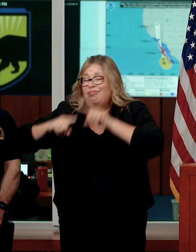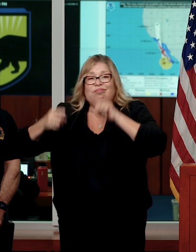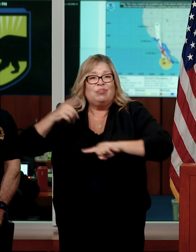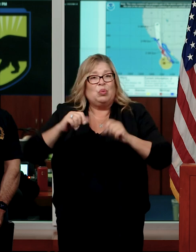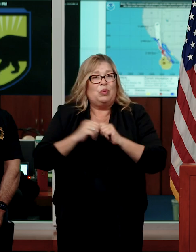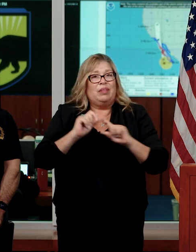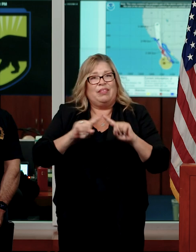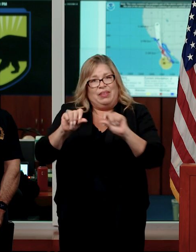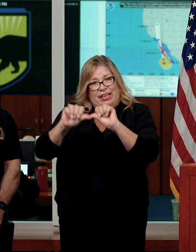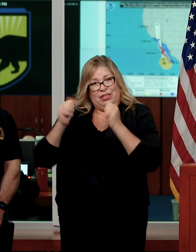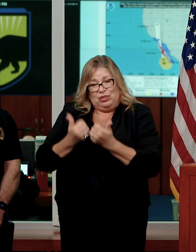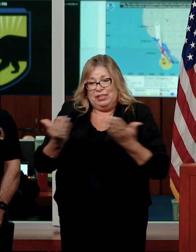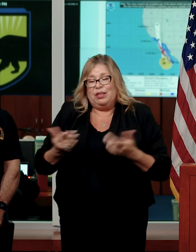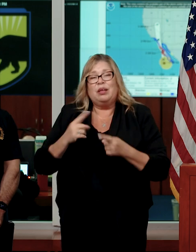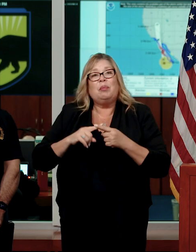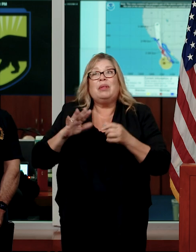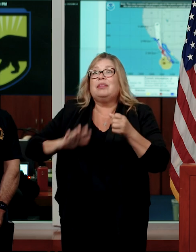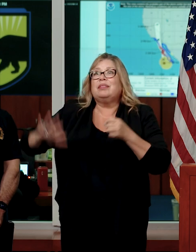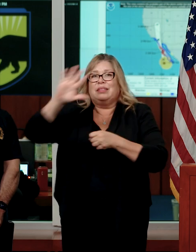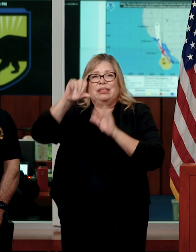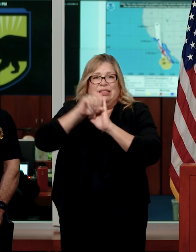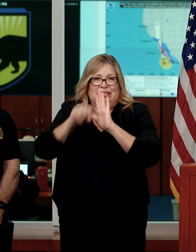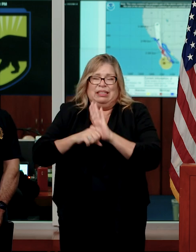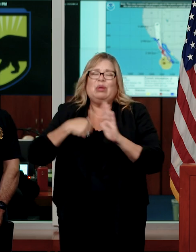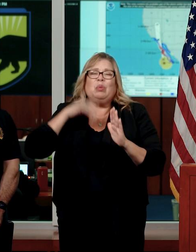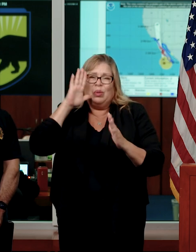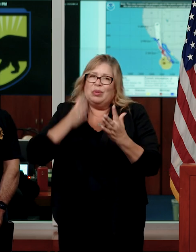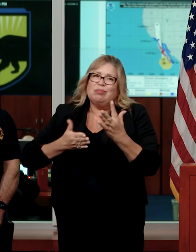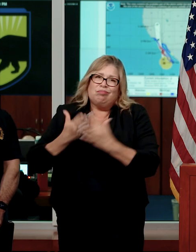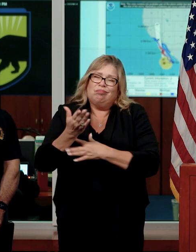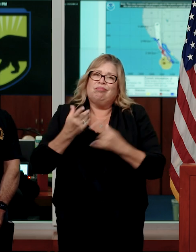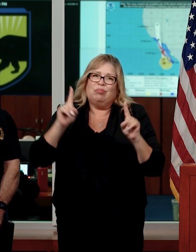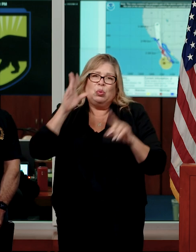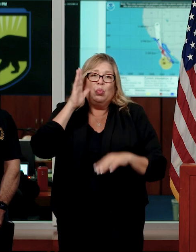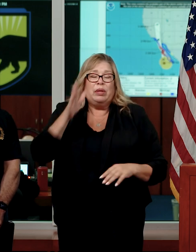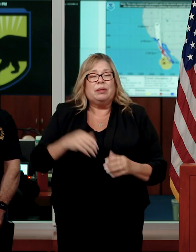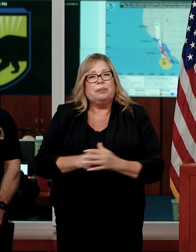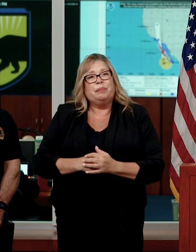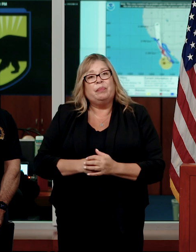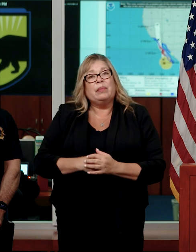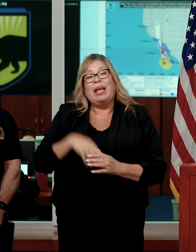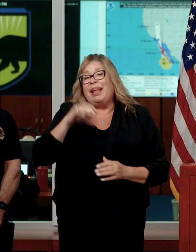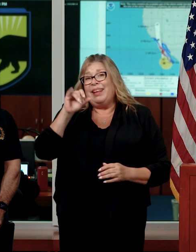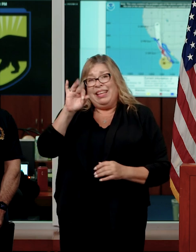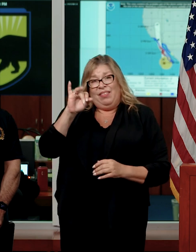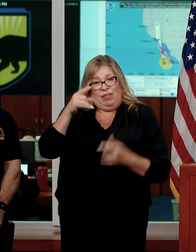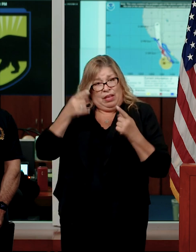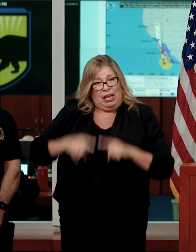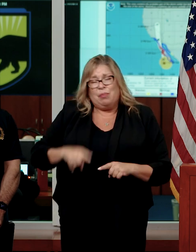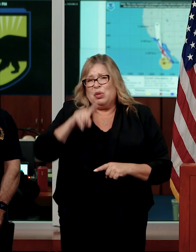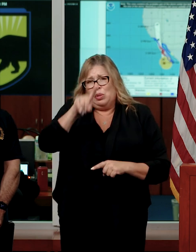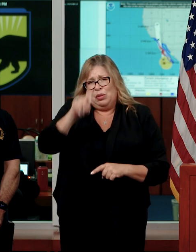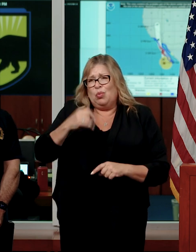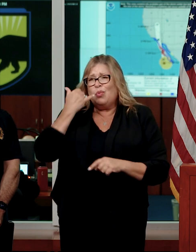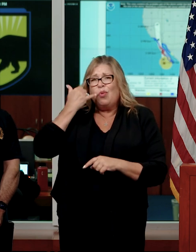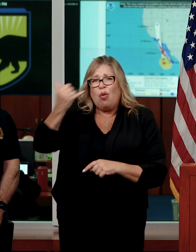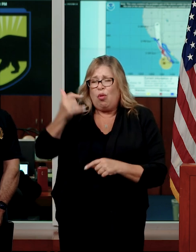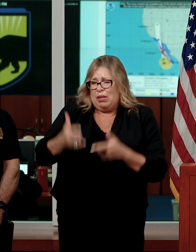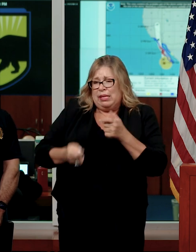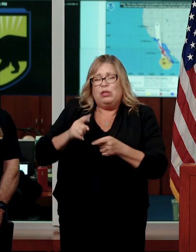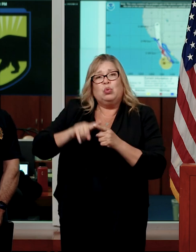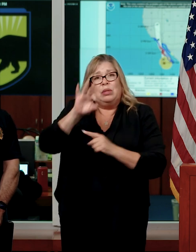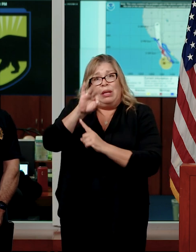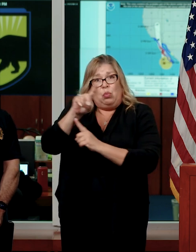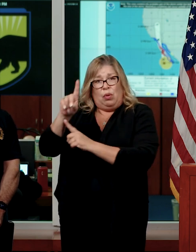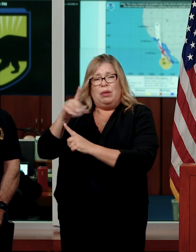agencies here and across the state, we're going to get through this. And lastly, if you find the need to call 9-1-1 or you need to text 9-1-1 because you need assistance,